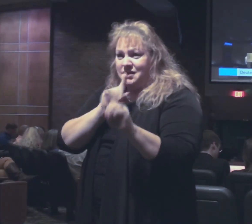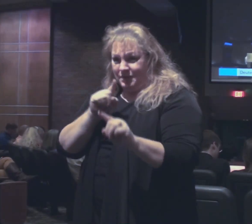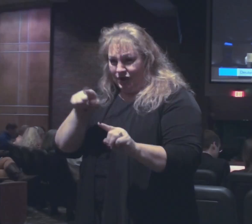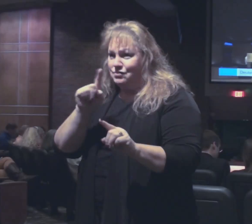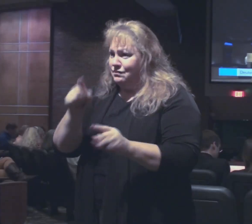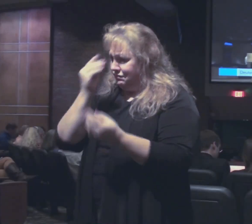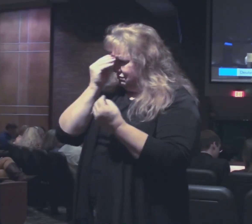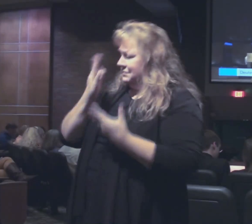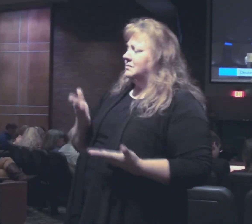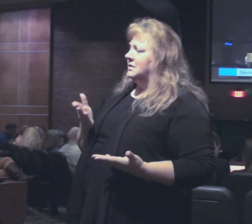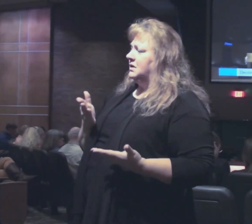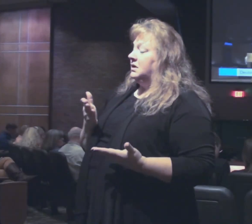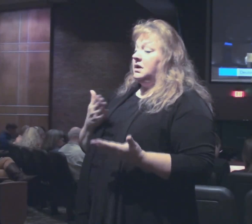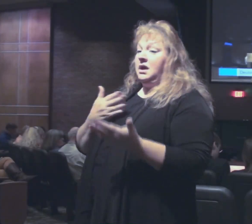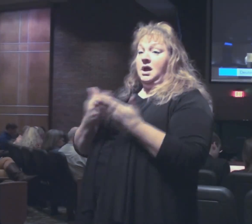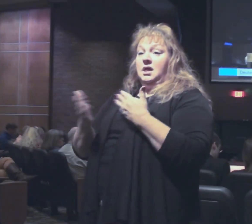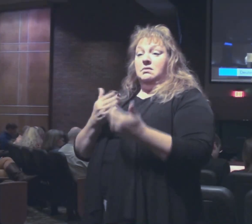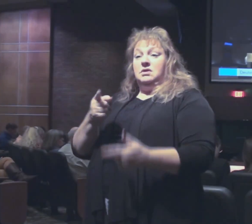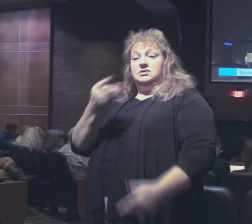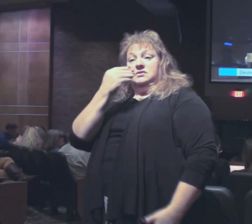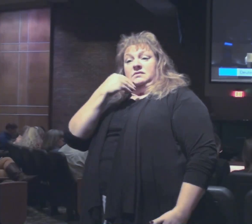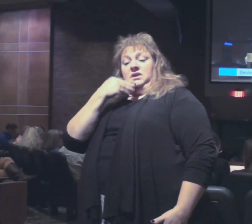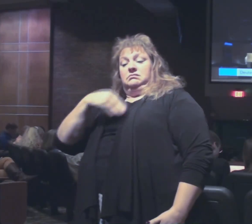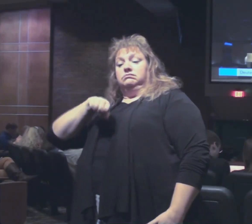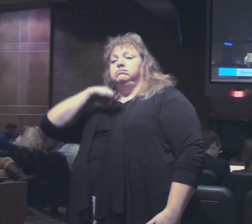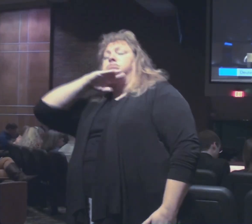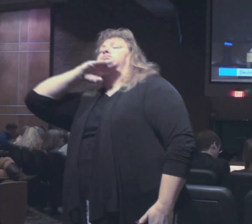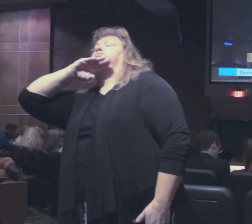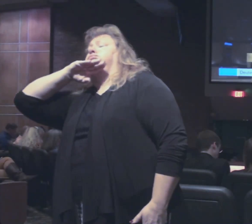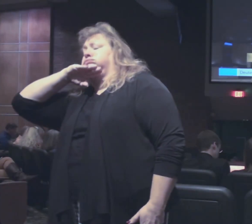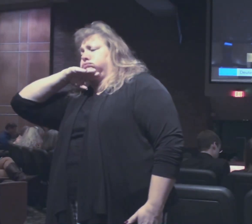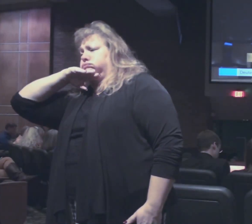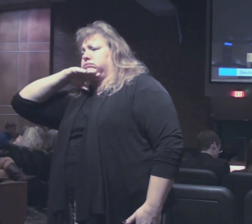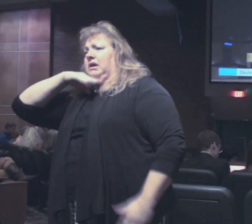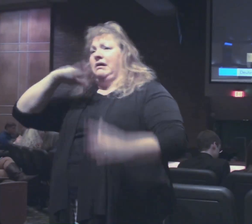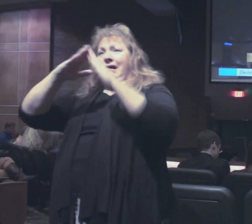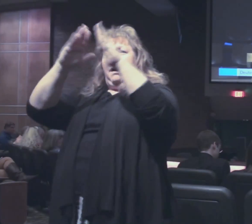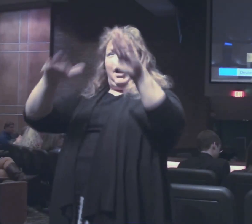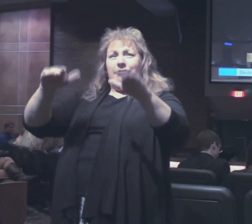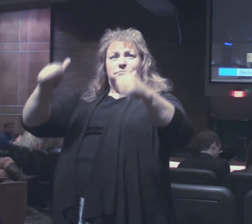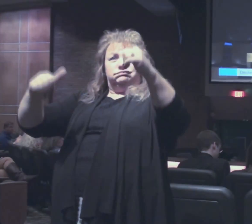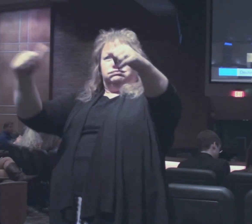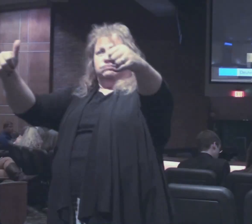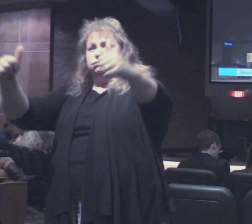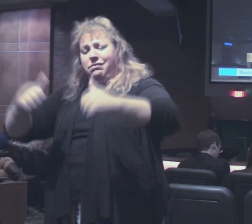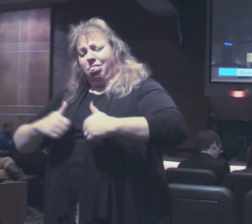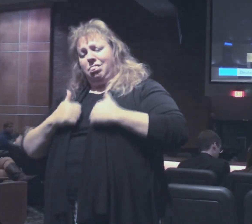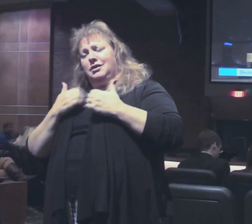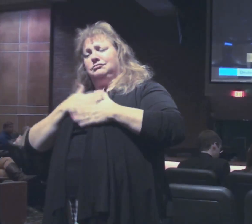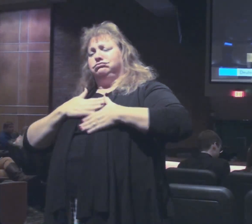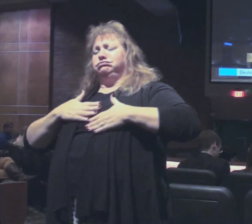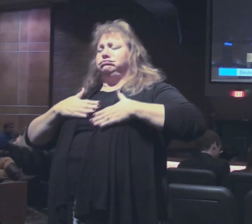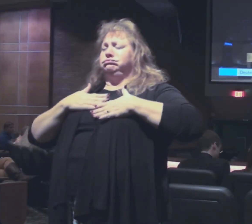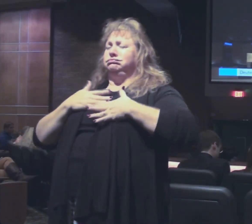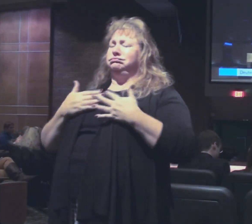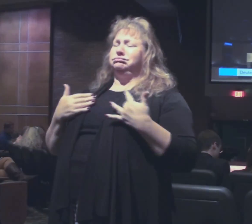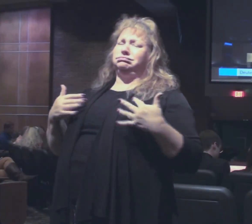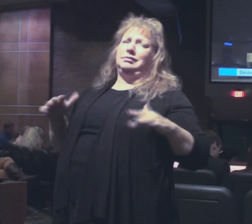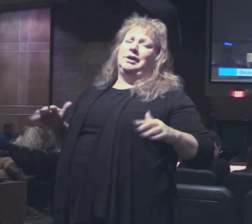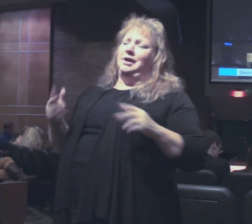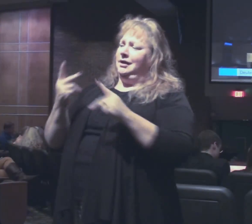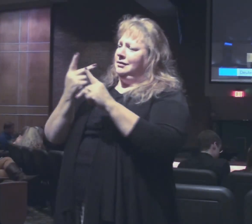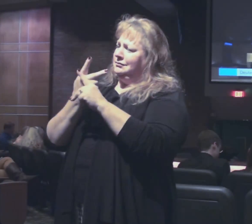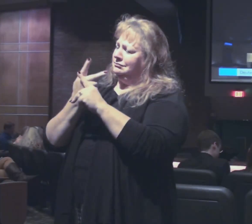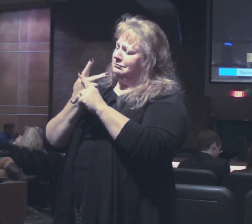today. Otherwise, when you've eaten and are satisfied, have built good houses and lived in them, your herds, your